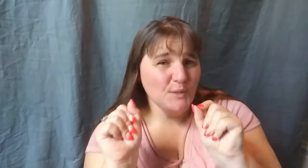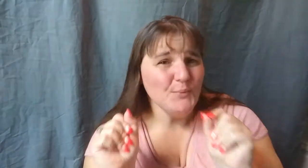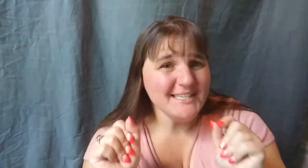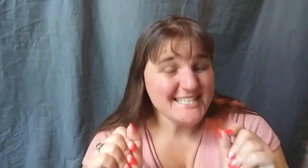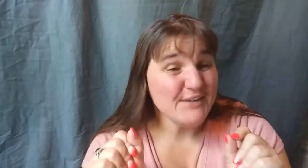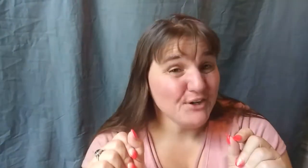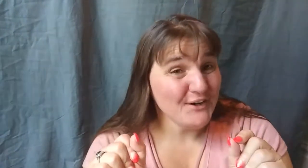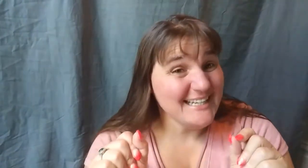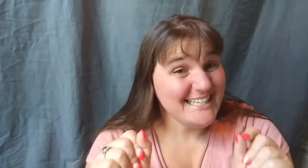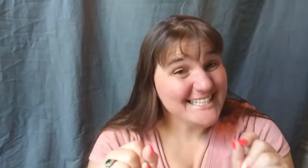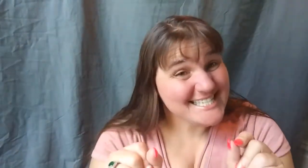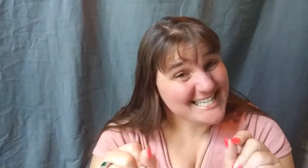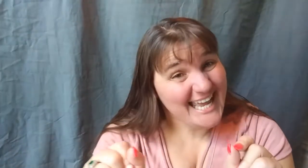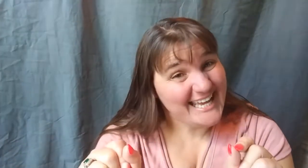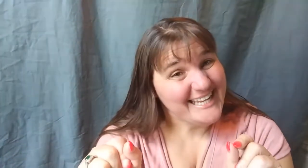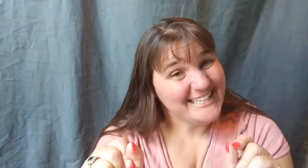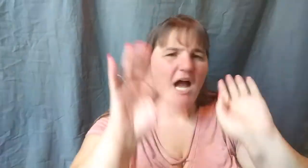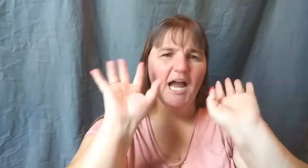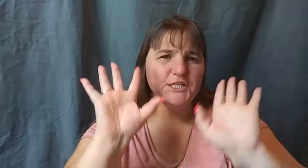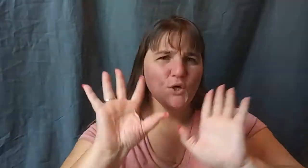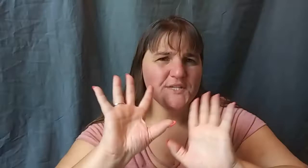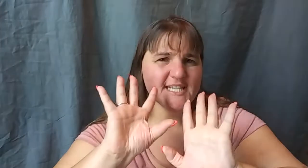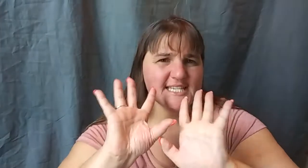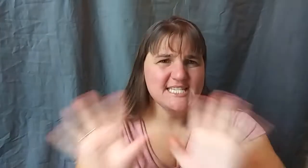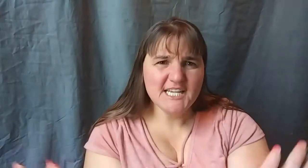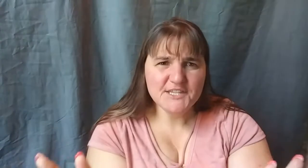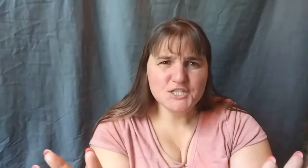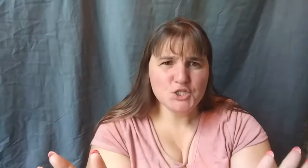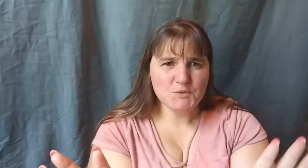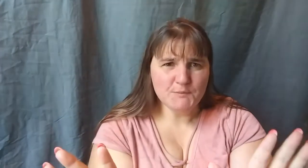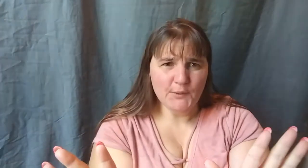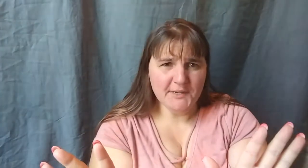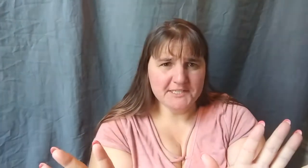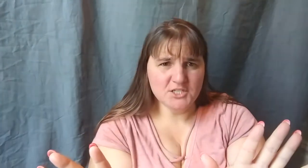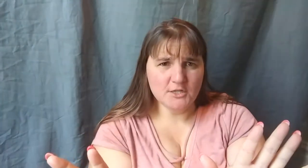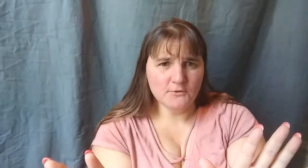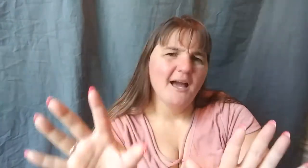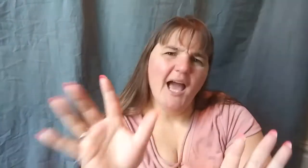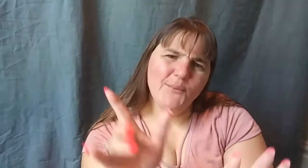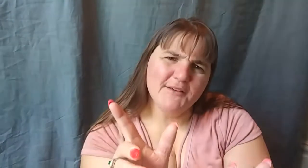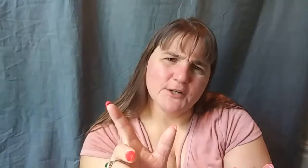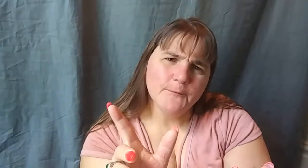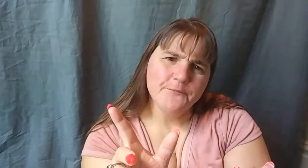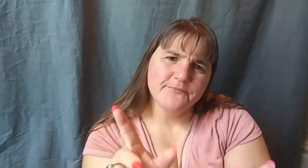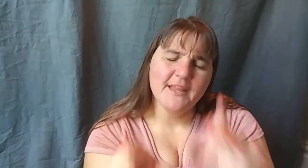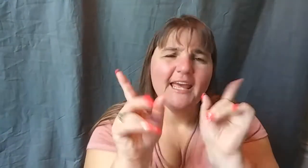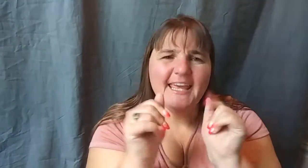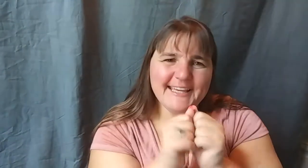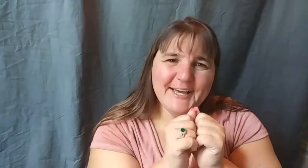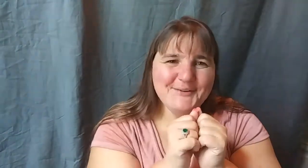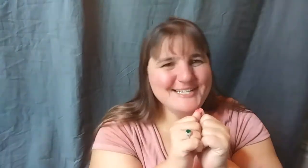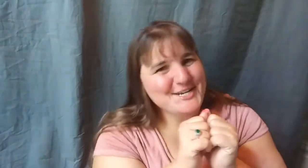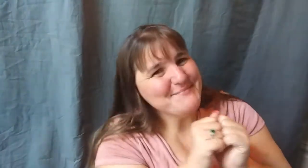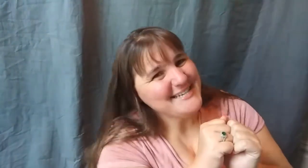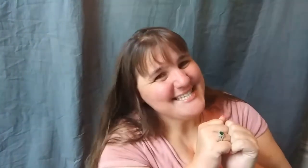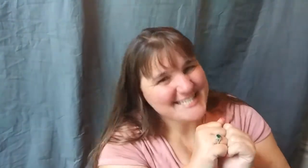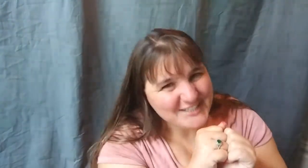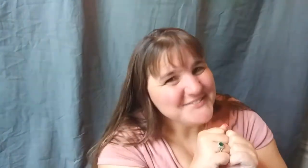we really take for granted each day. I know this has nothing to do with my writing channel. However, it can go under my self